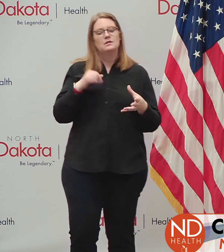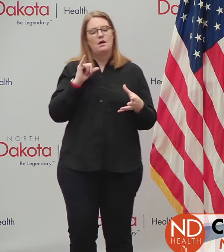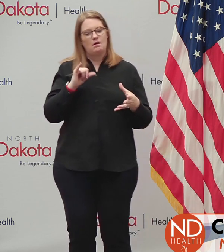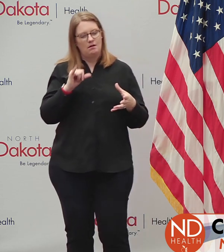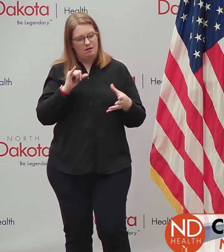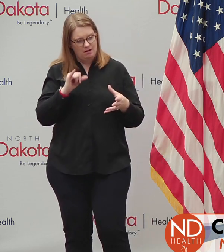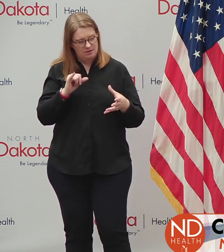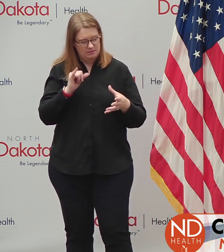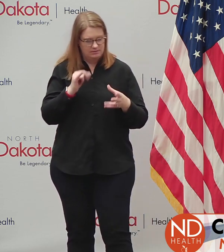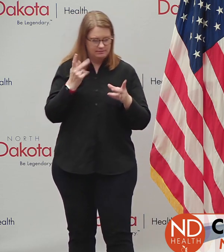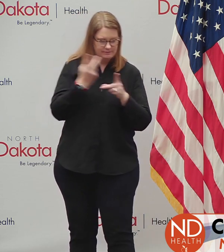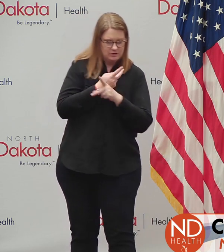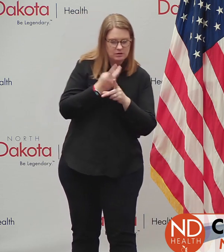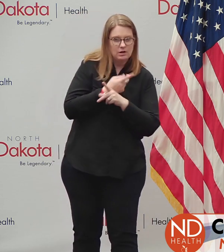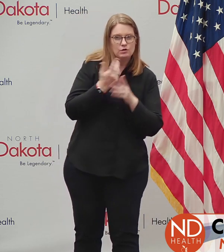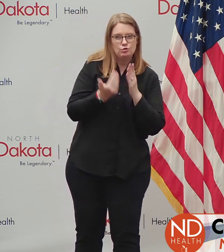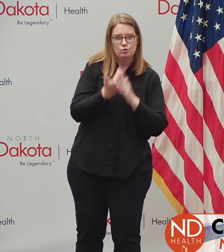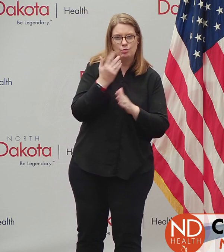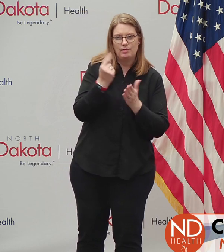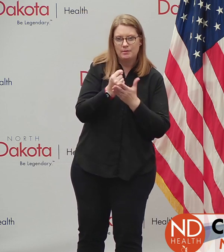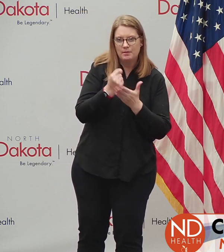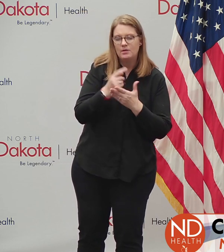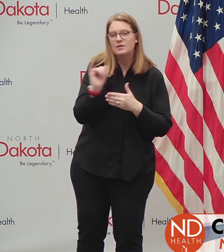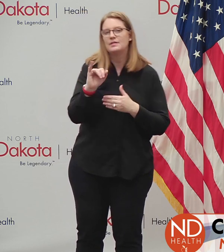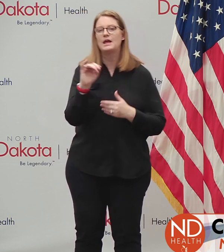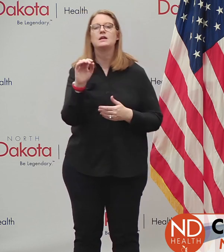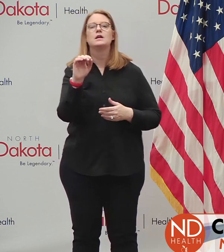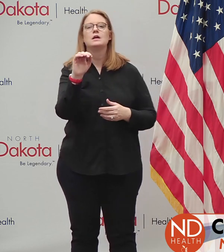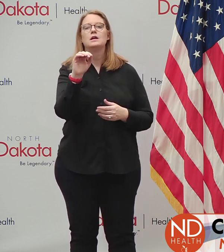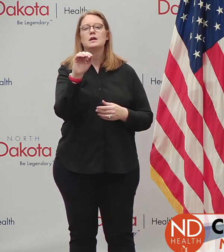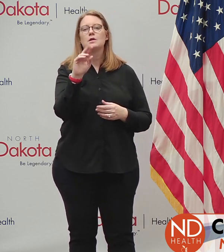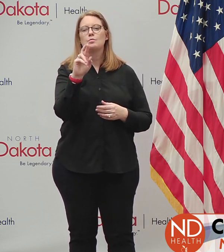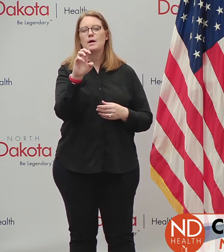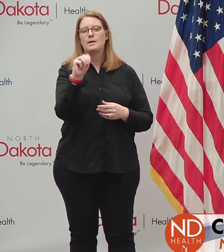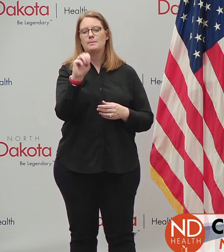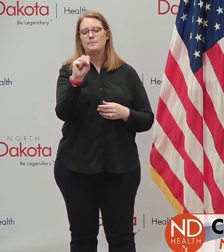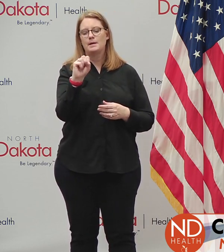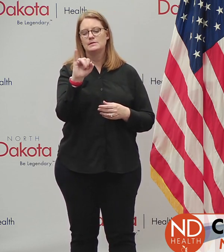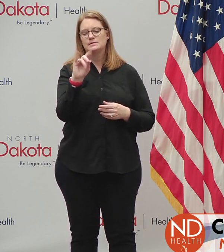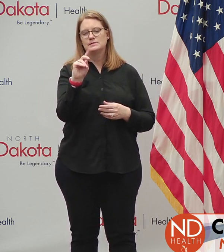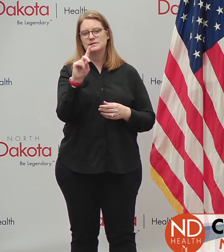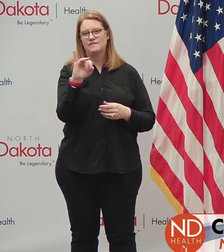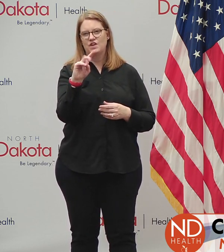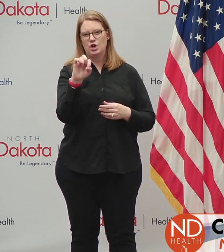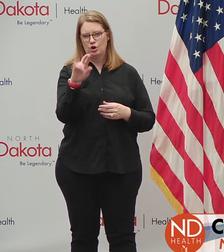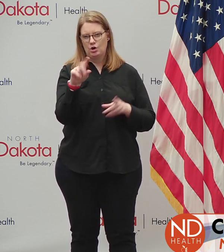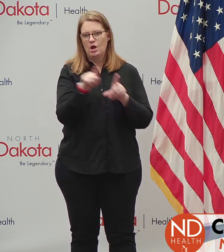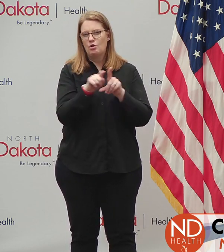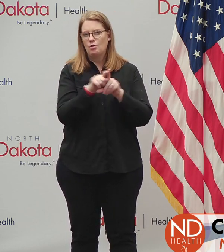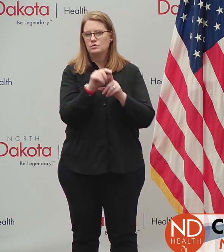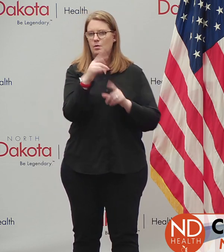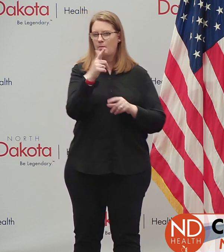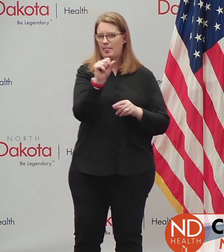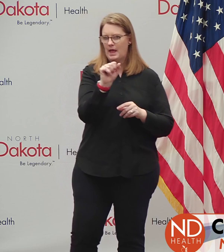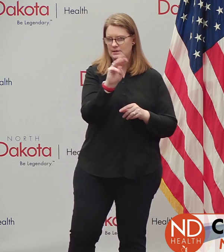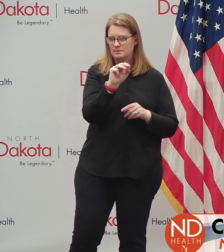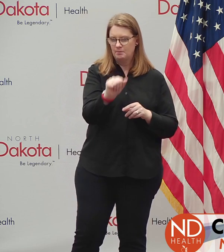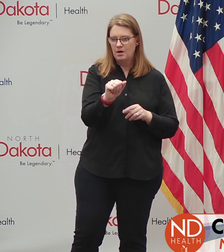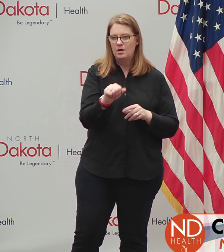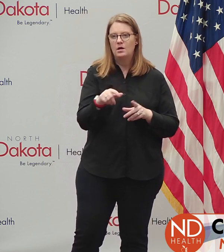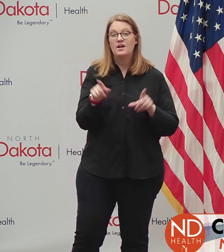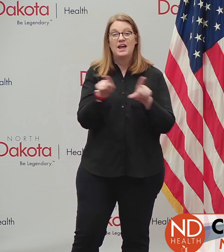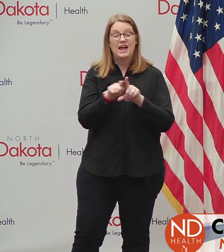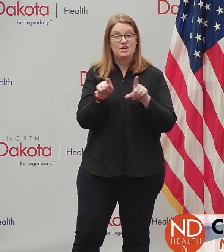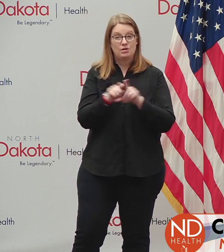as has developed new therapeutics, such as remdesivir and convalescent plasma. As such, the average time in the hospital